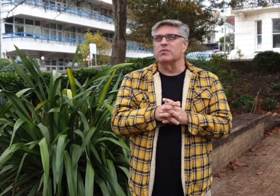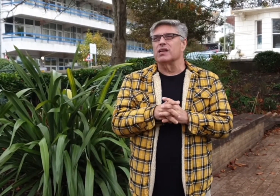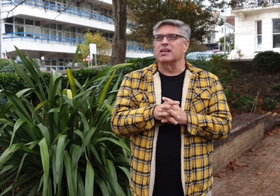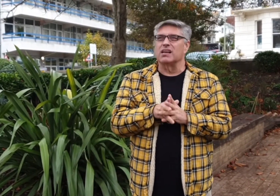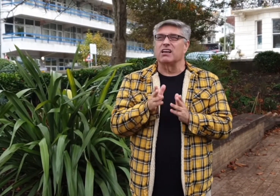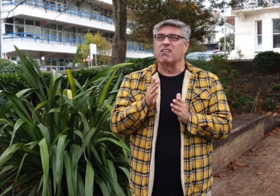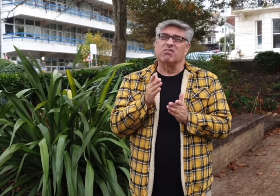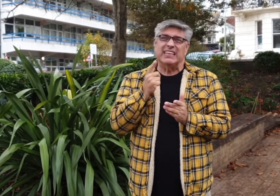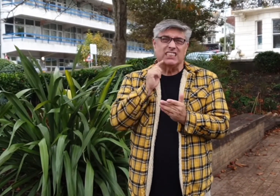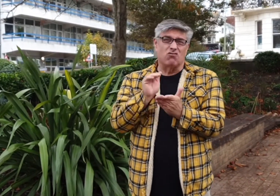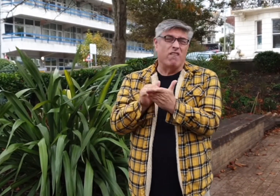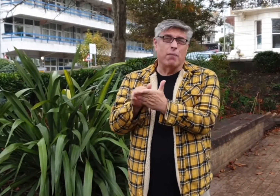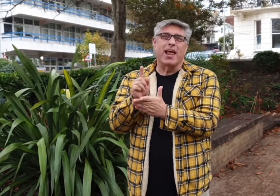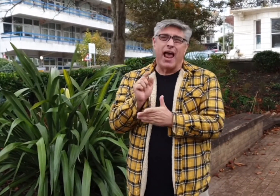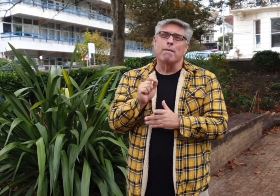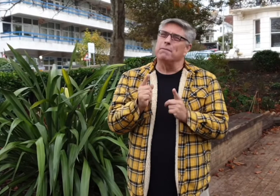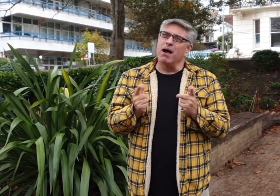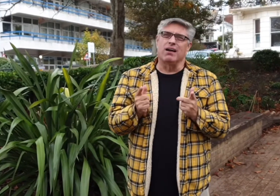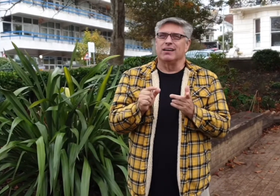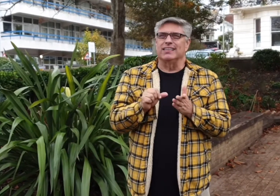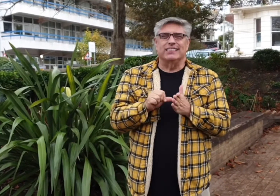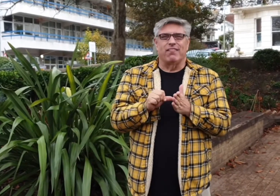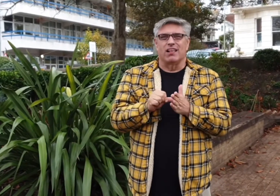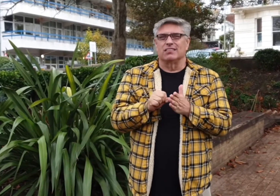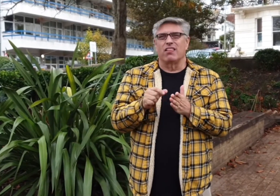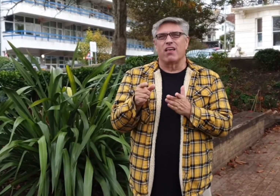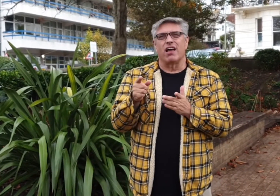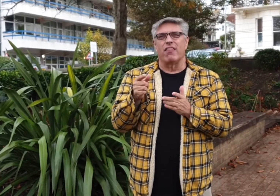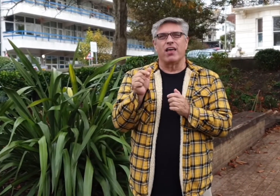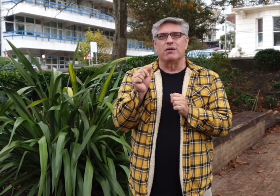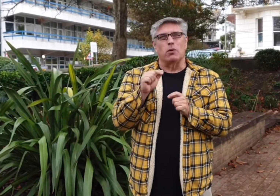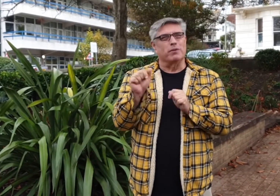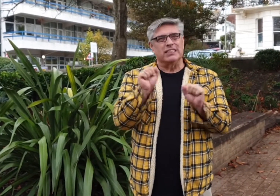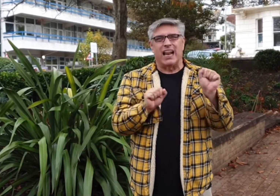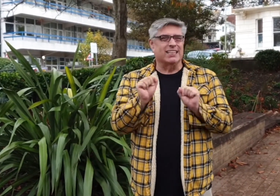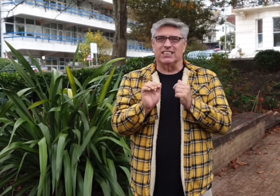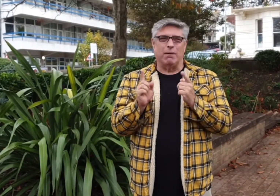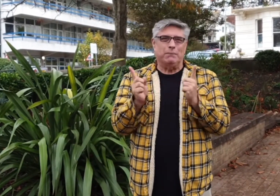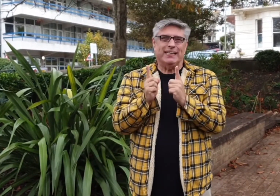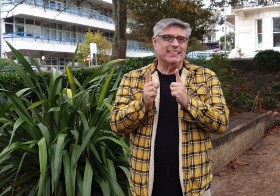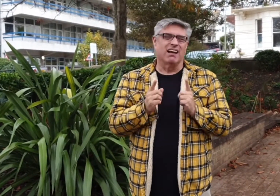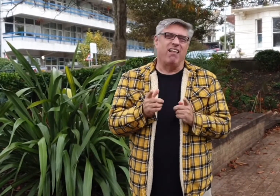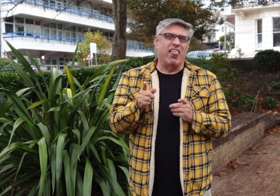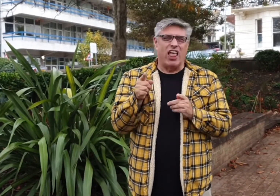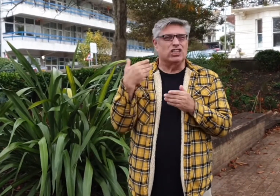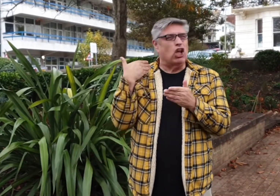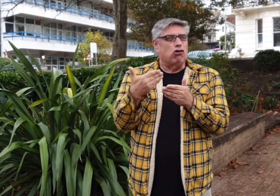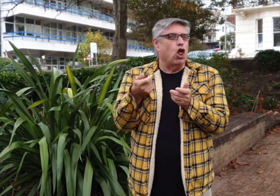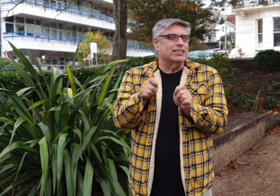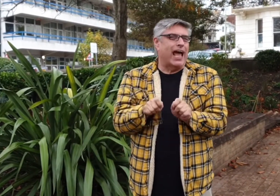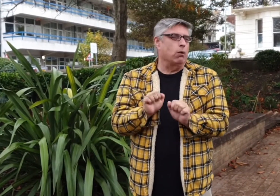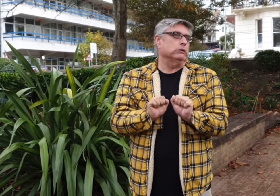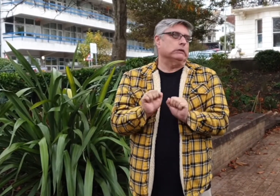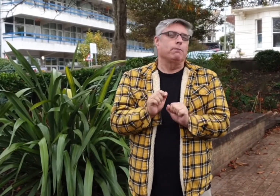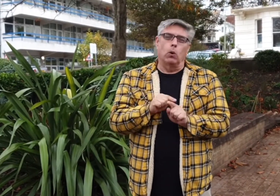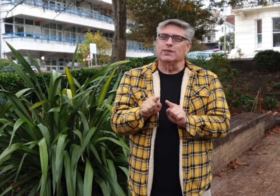to avoid contact really, but it's been quite hard to stay in touch with that group of deaf people.